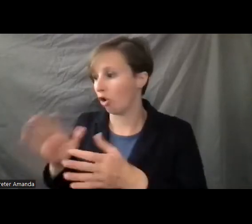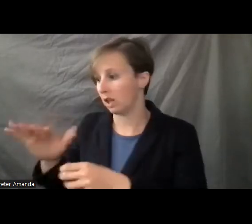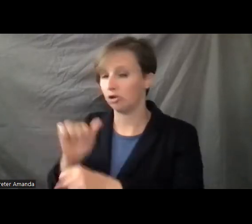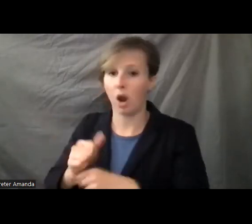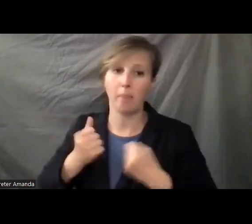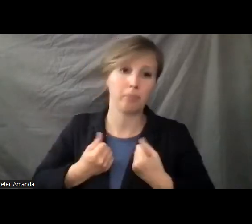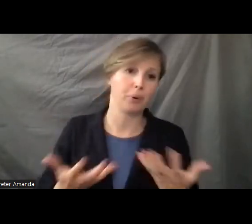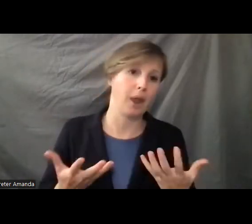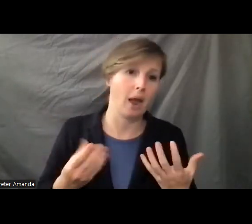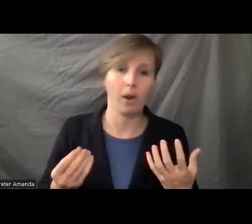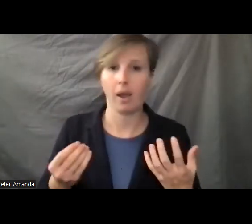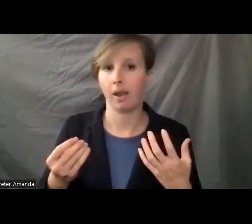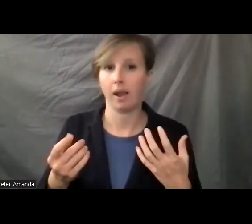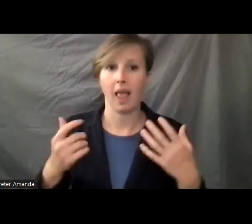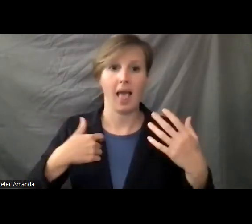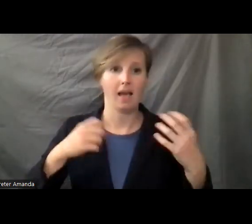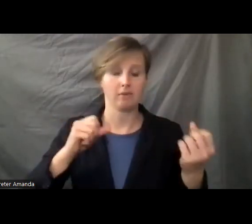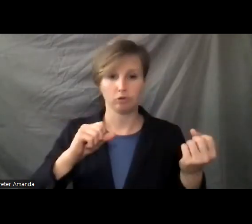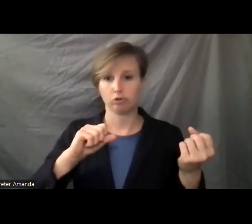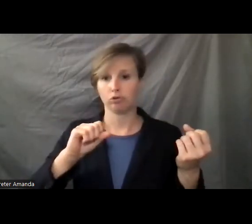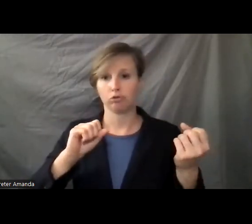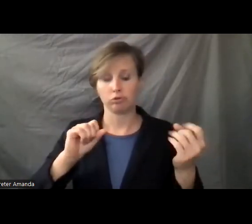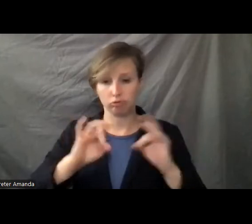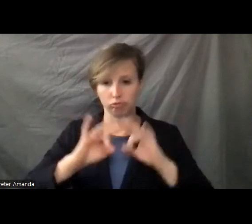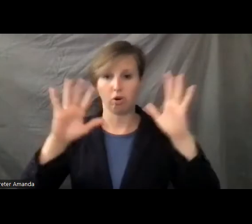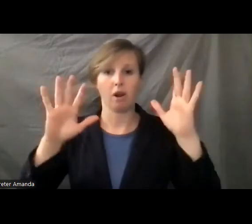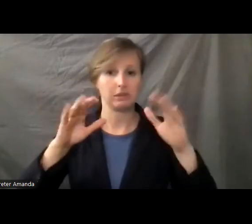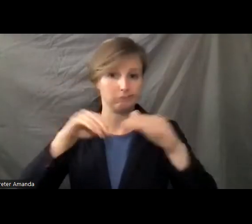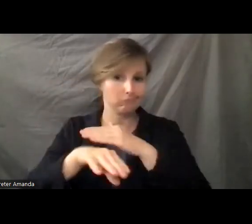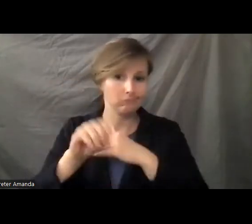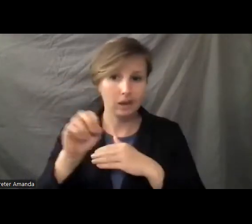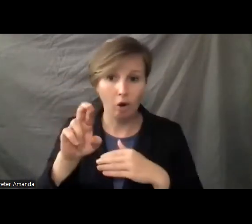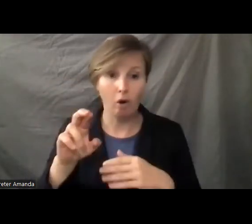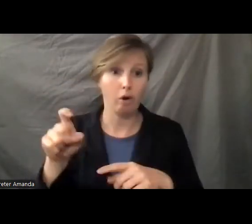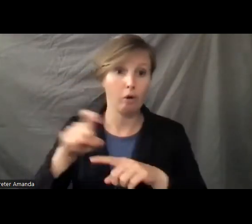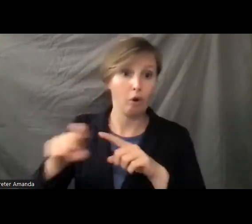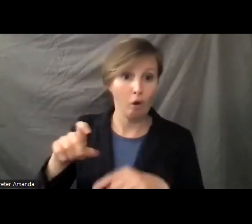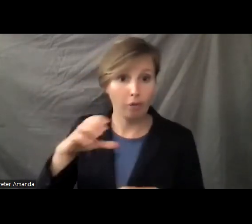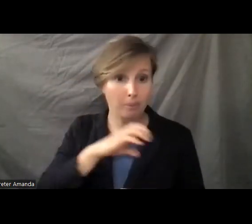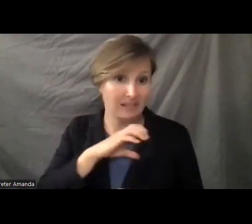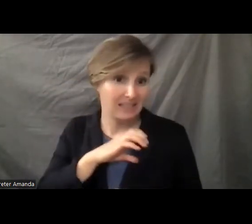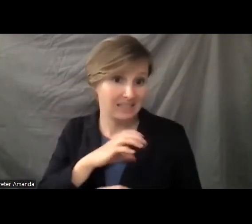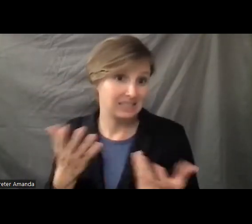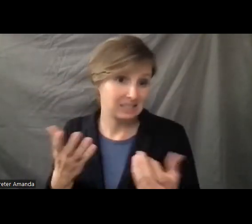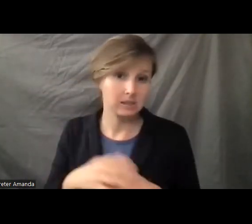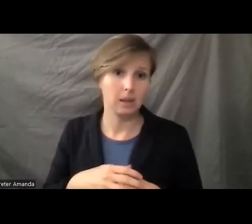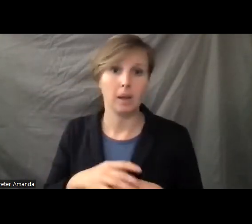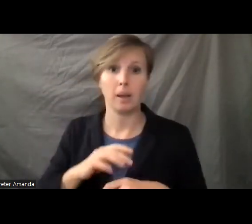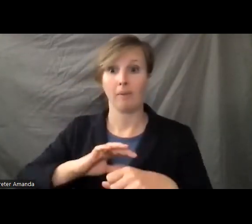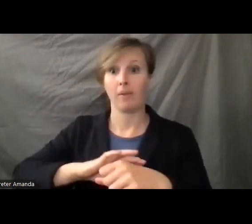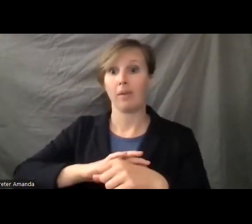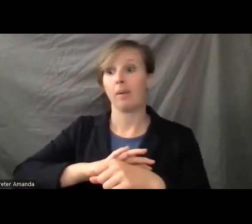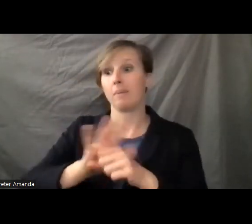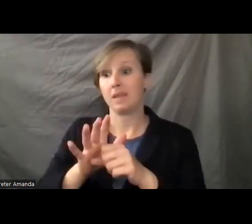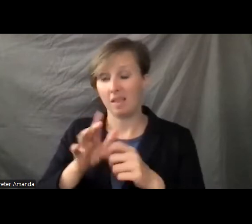out, and enter very expensive crises, trips to the ER, and calls to the police, as we've referenced. The pandemic on top of these